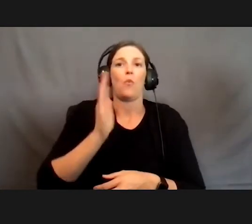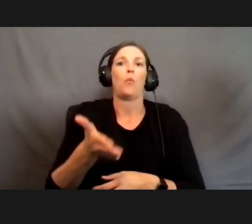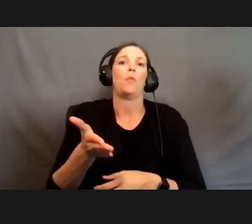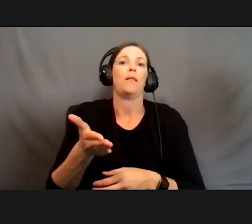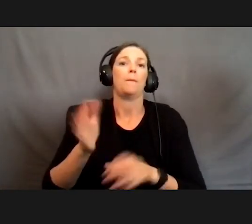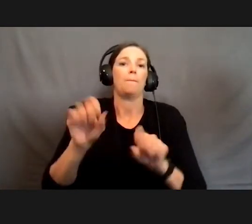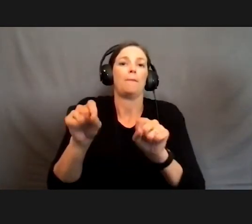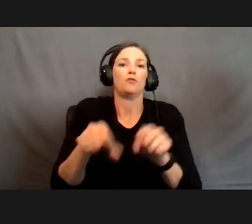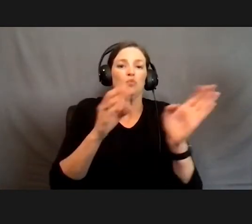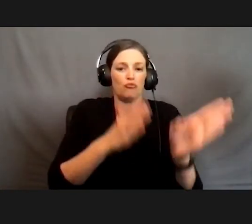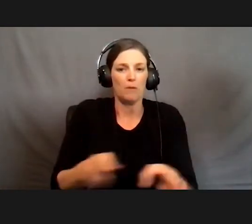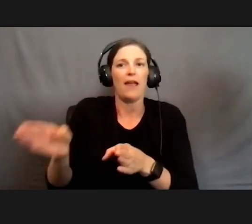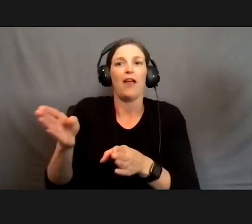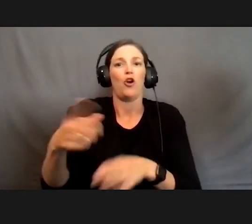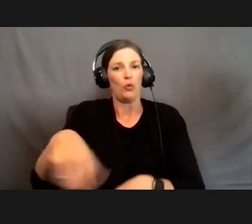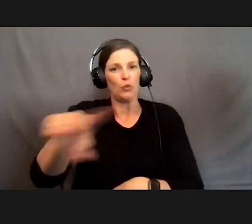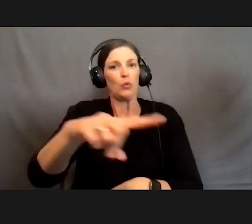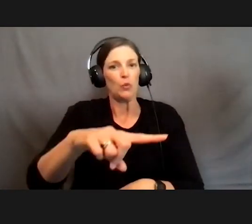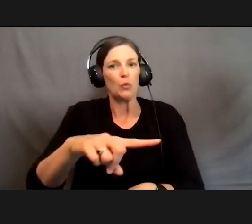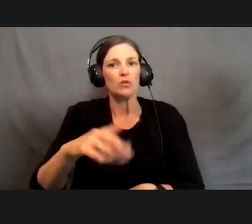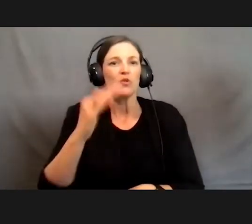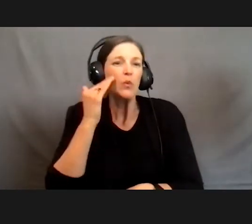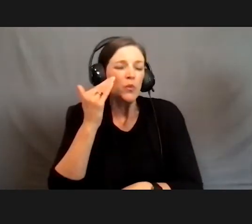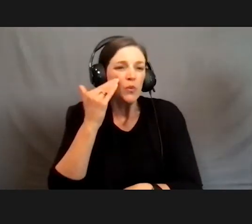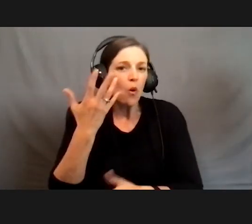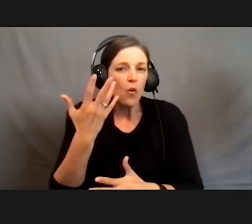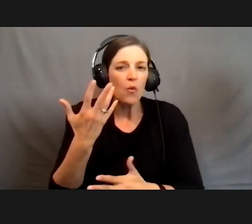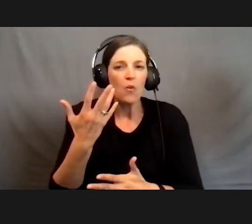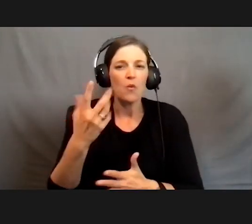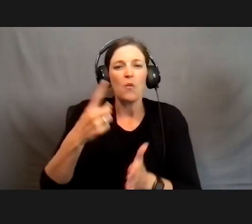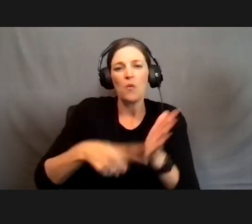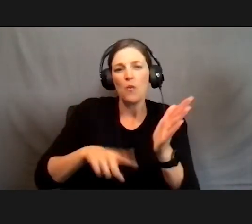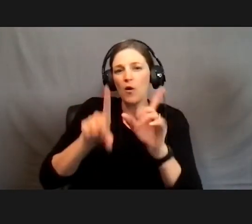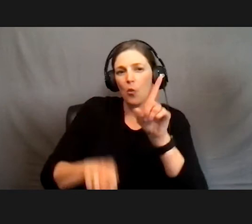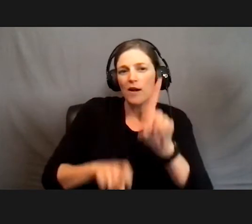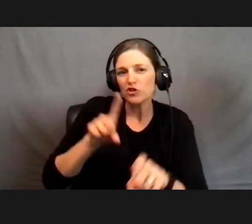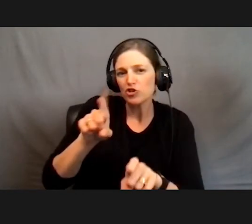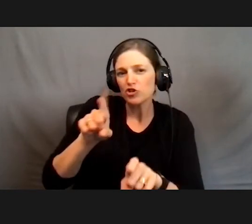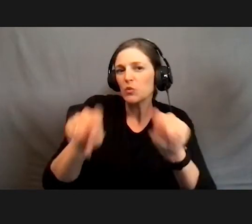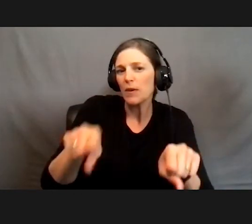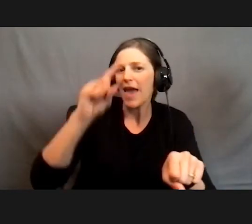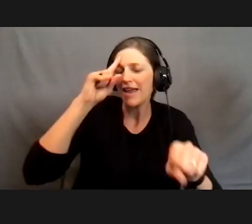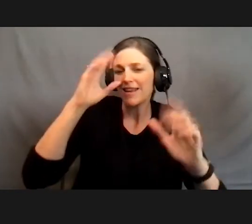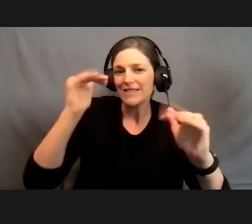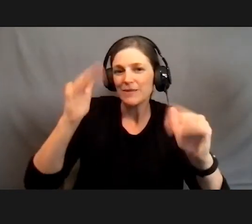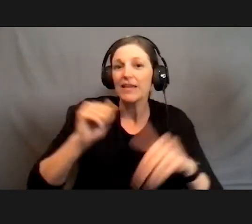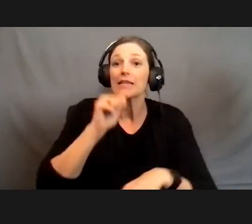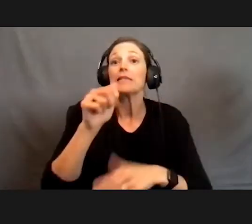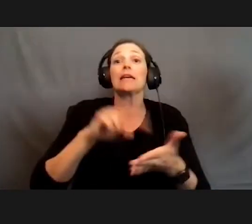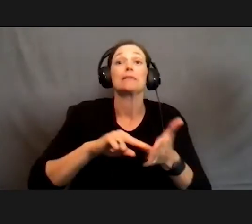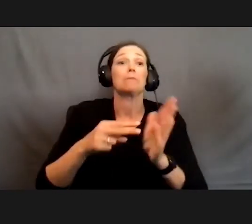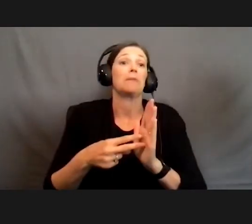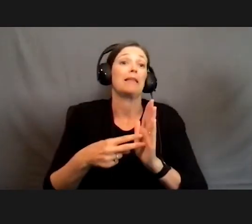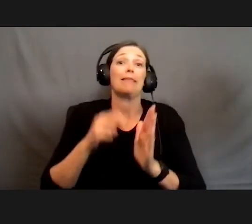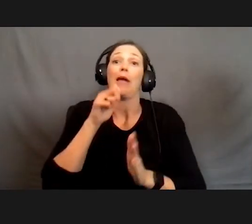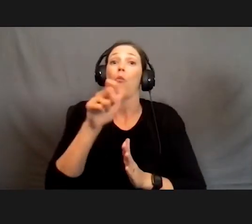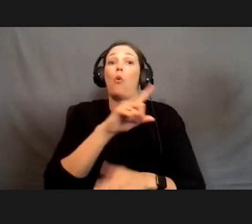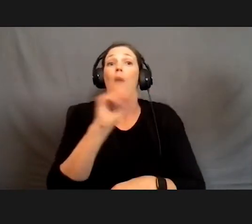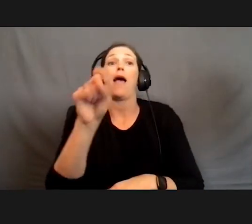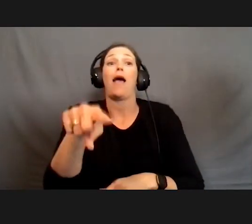will be able to at least prep y'all so that you know what what questions to expect. That doesn't mean they they may ask questions